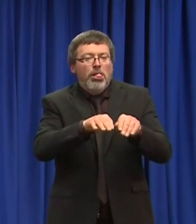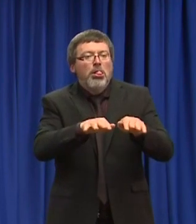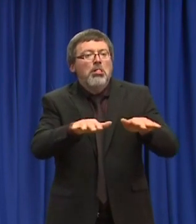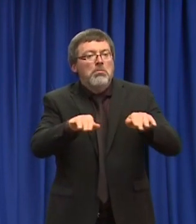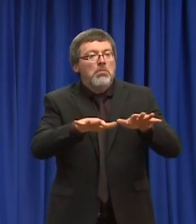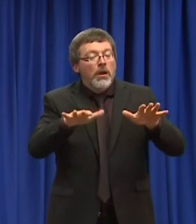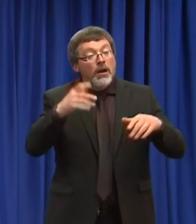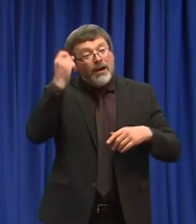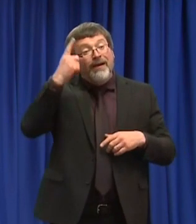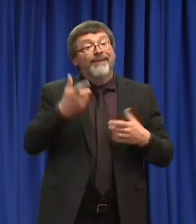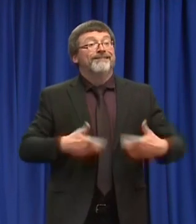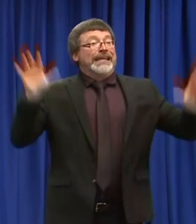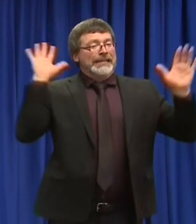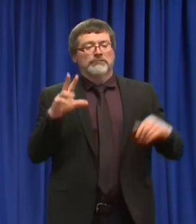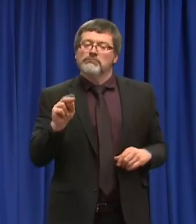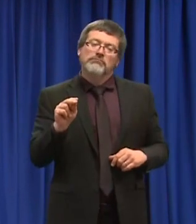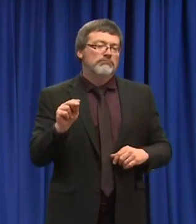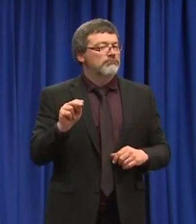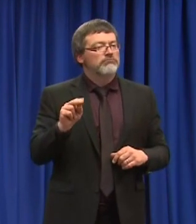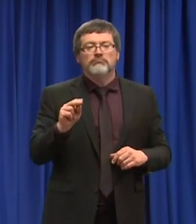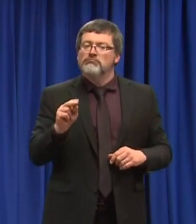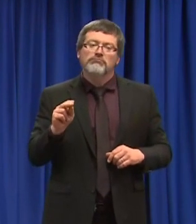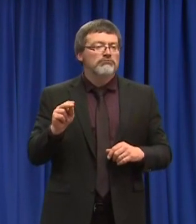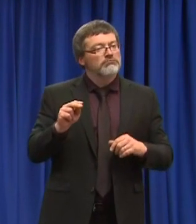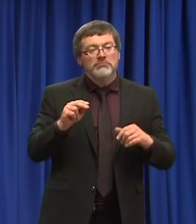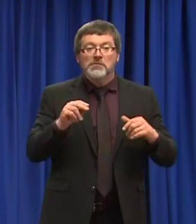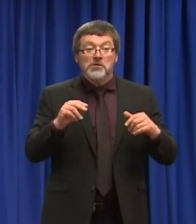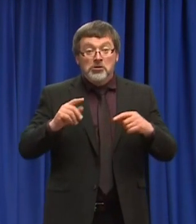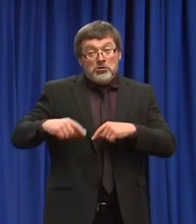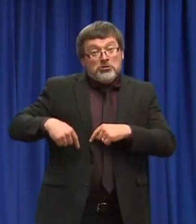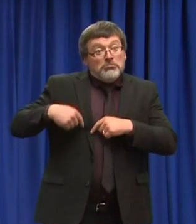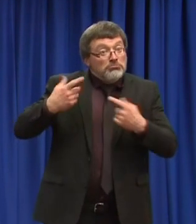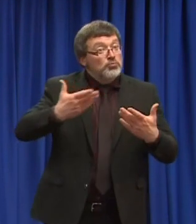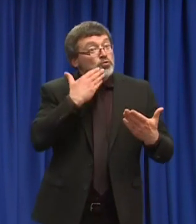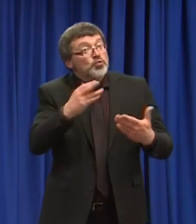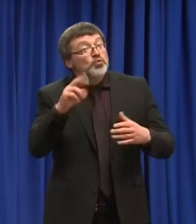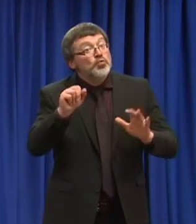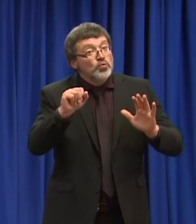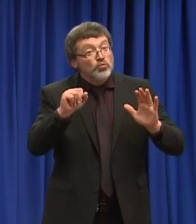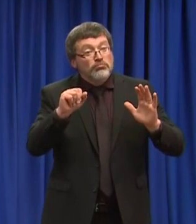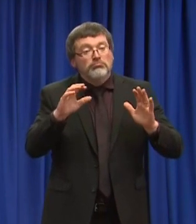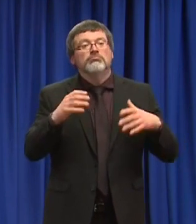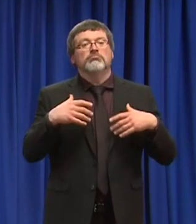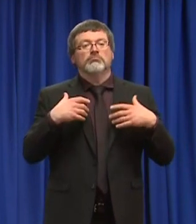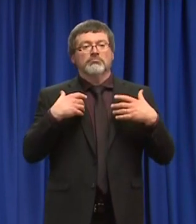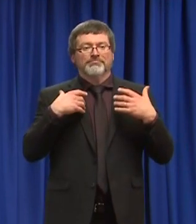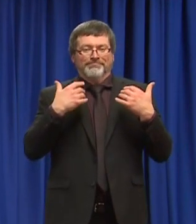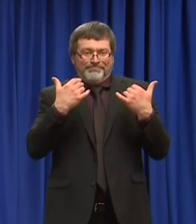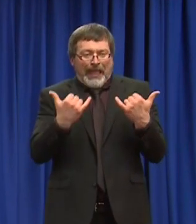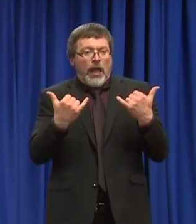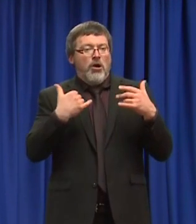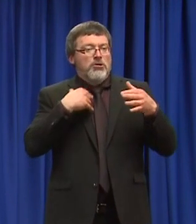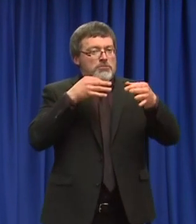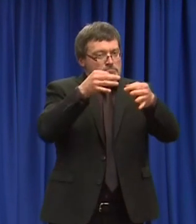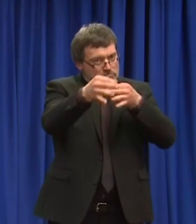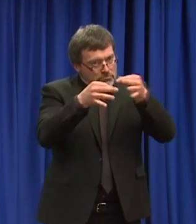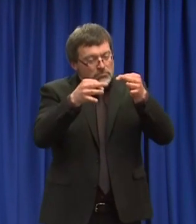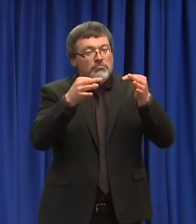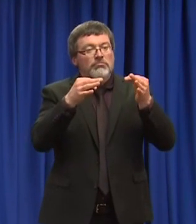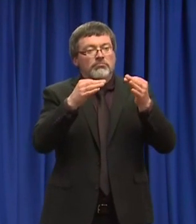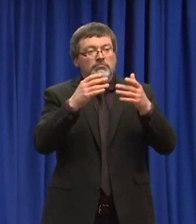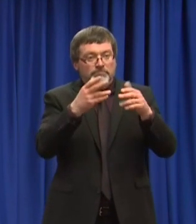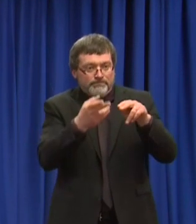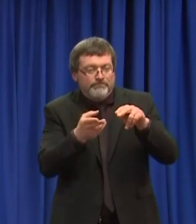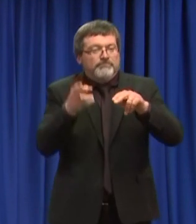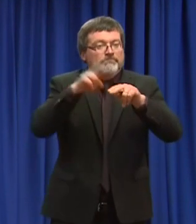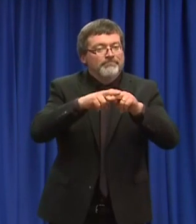have a ways to go. Today we're here to announce our amended stay-at-home order, what we're calling Stay-at-Home 2.0, where we will